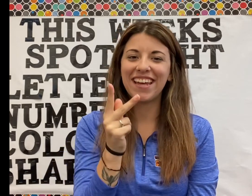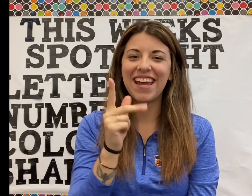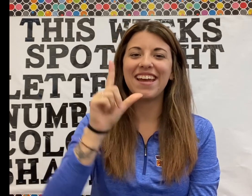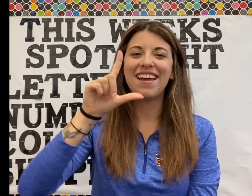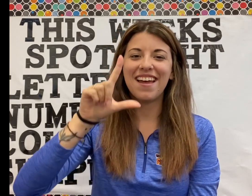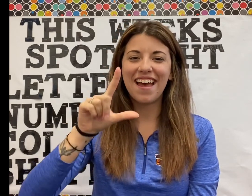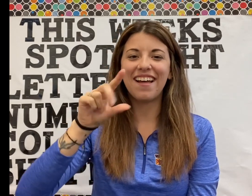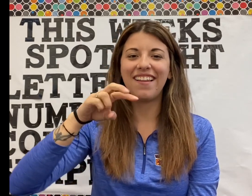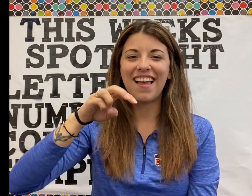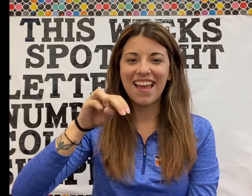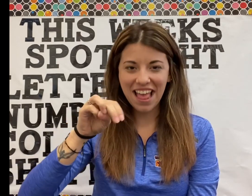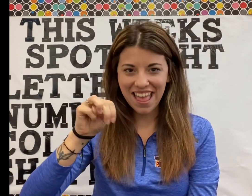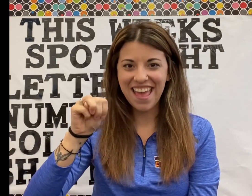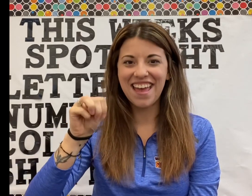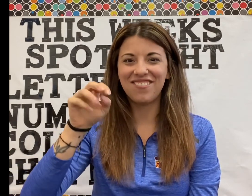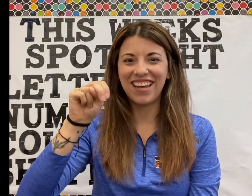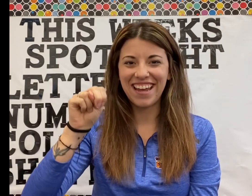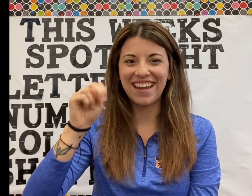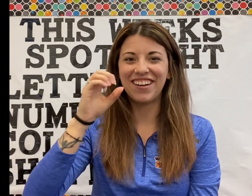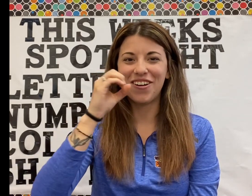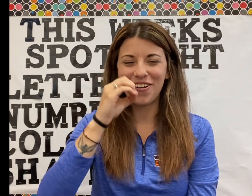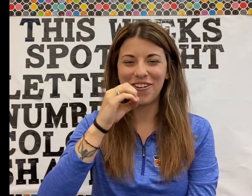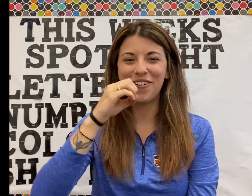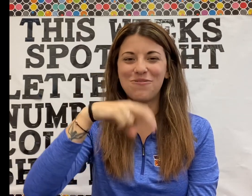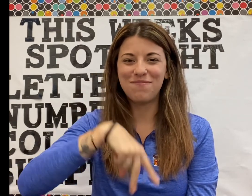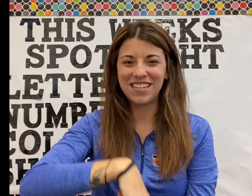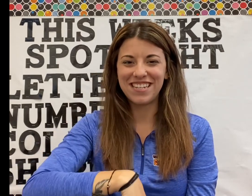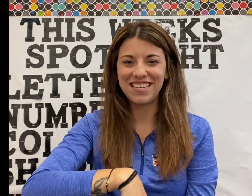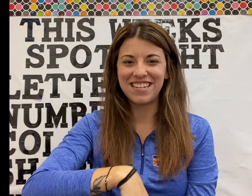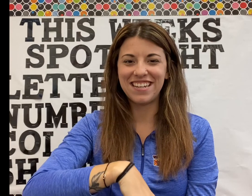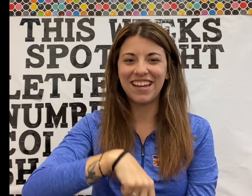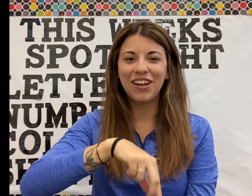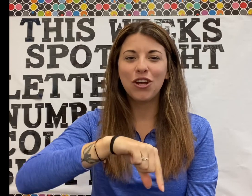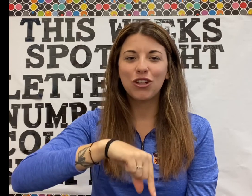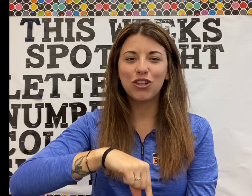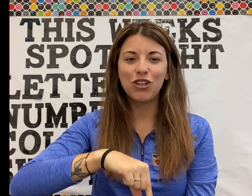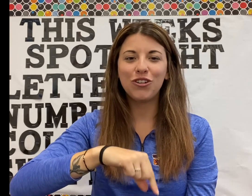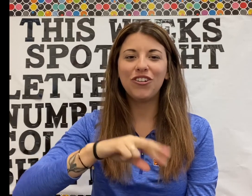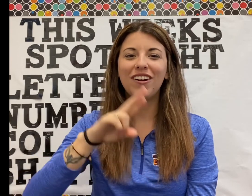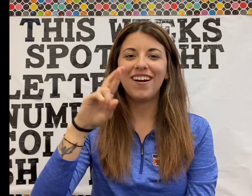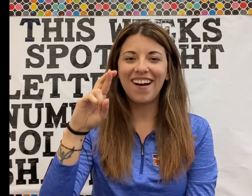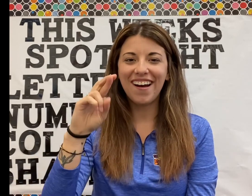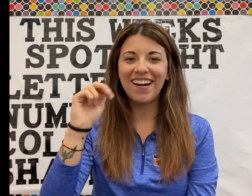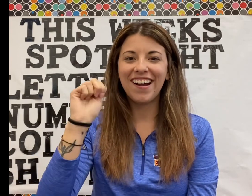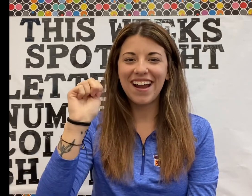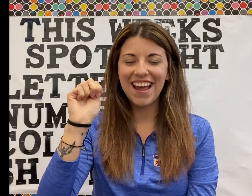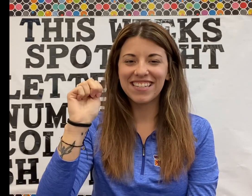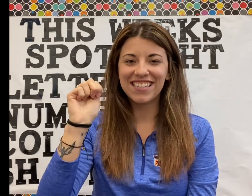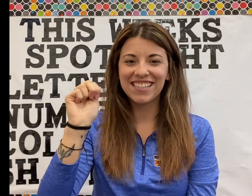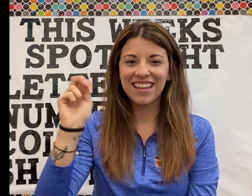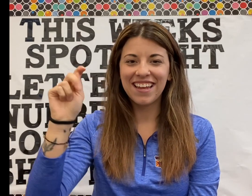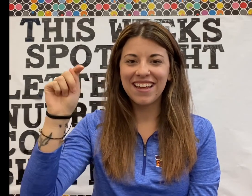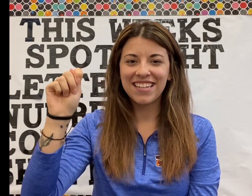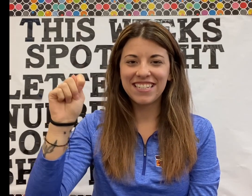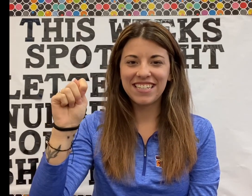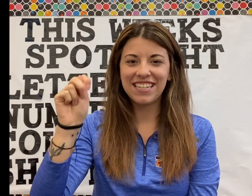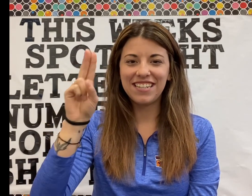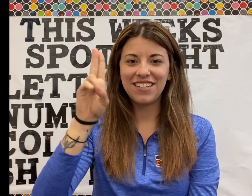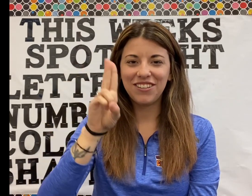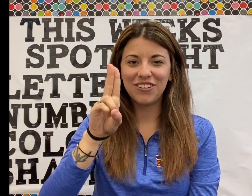K, L, M, N, O, P, Q, R, S, T, U,